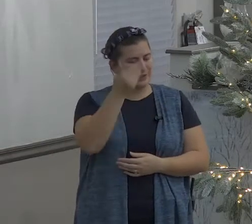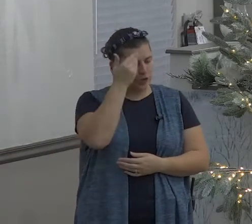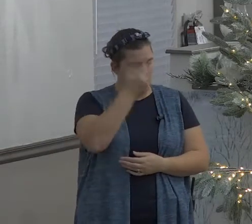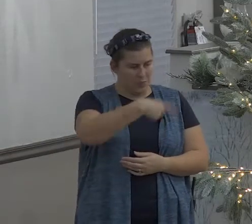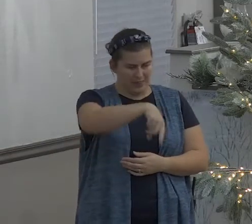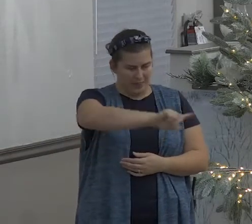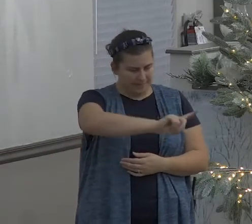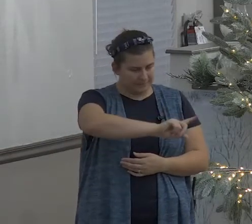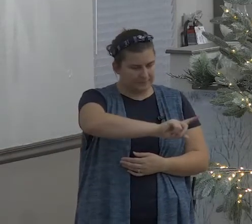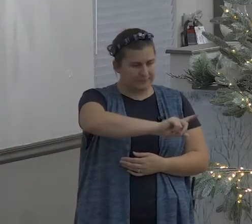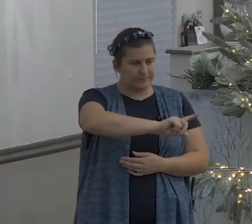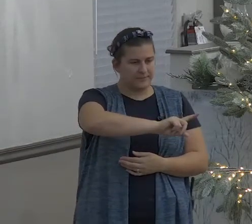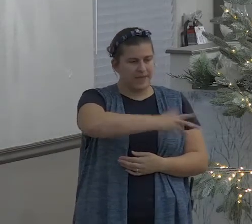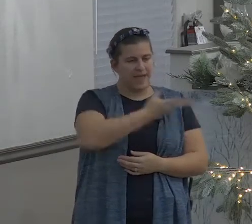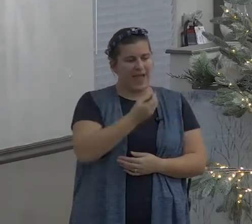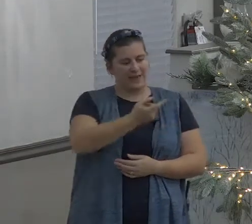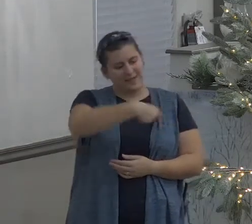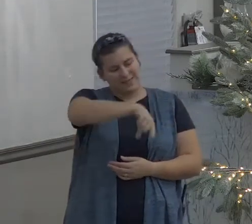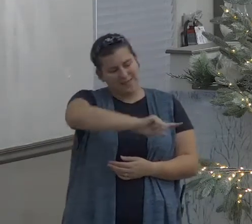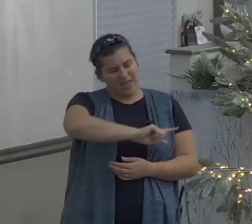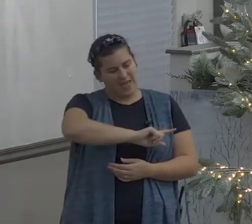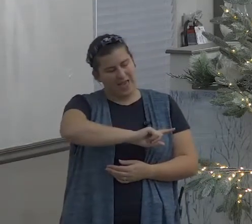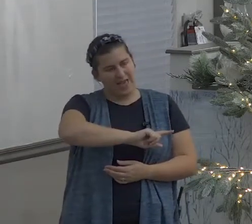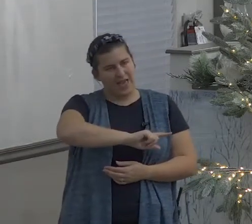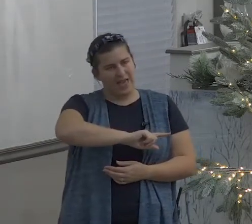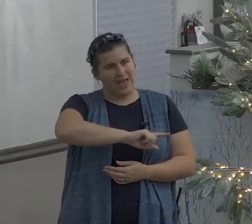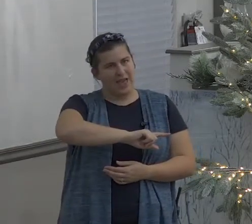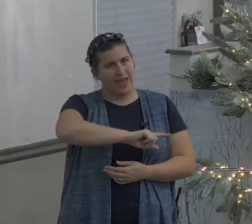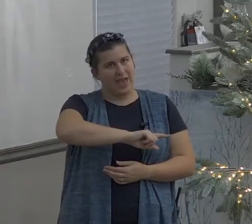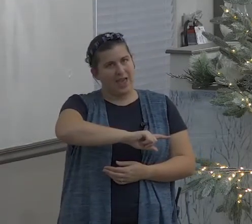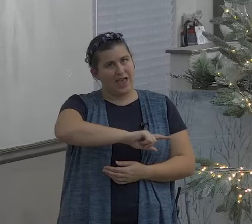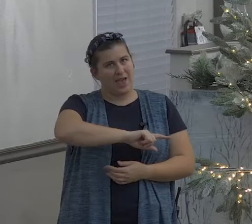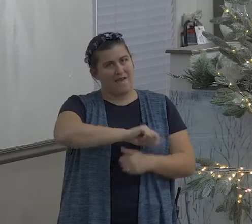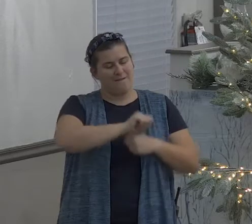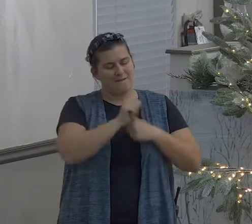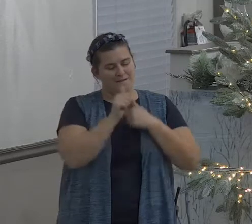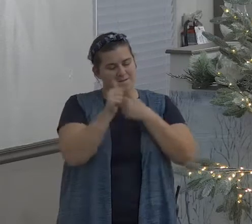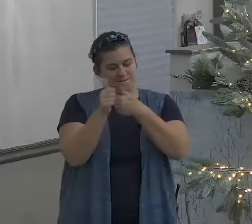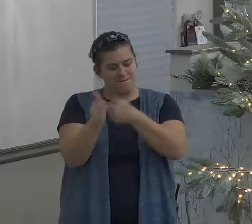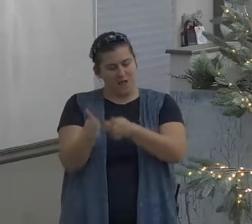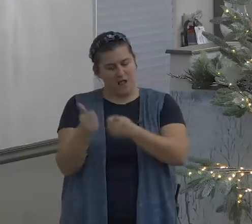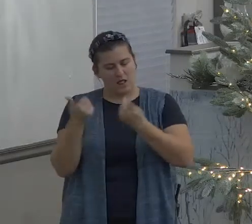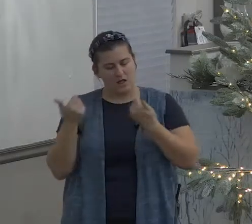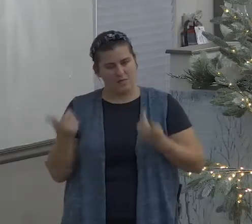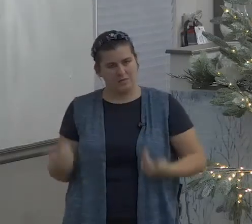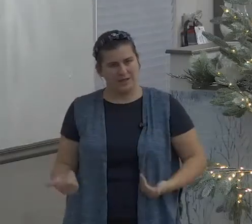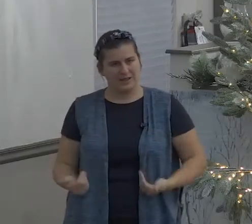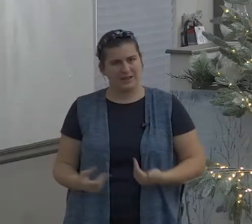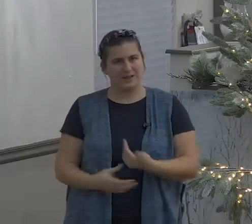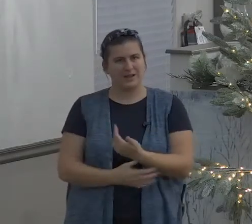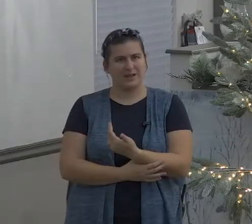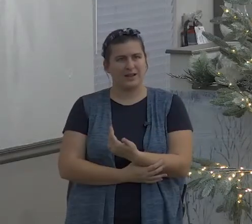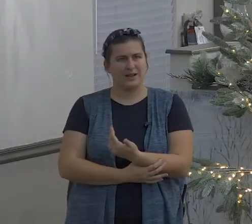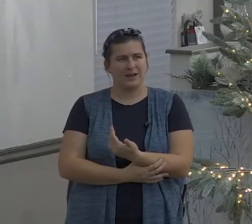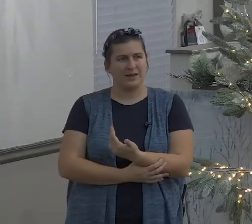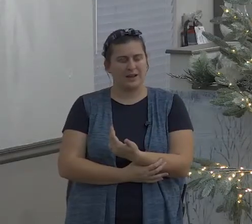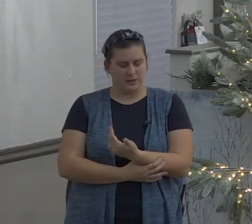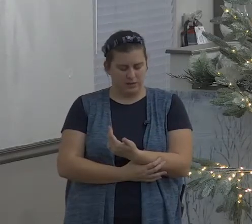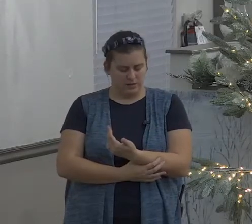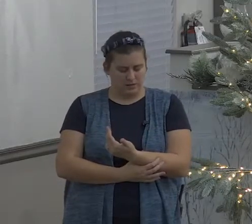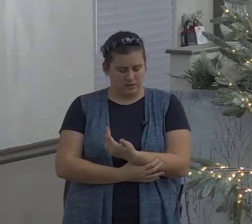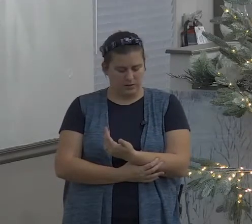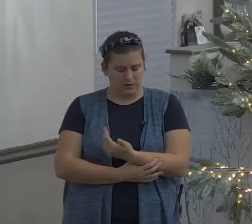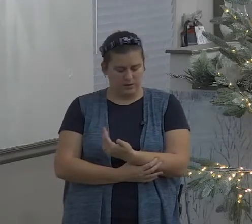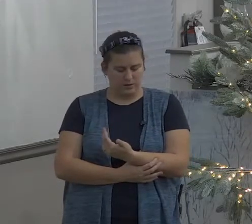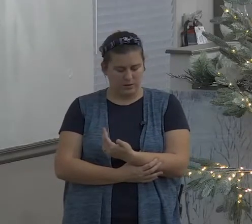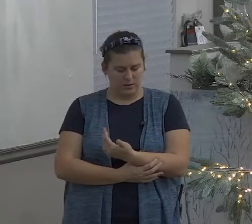John chapter 10 verse 27 my sheep hear my voice and I know